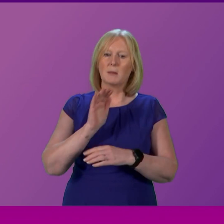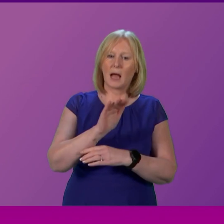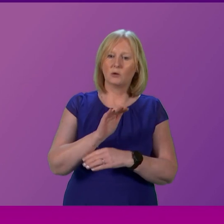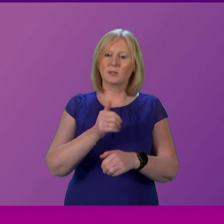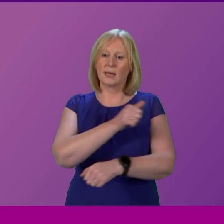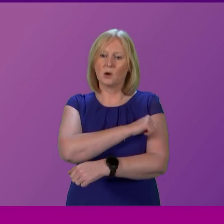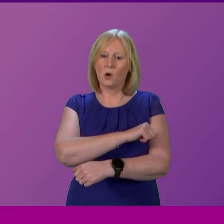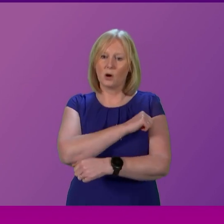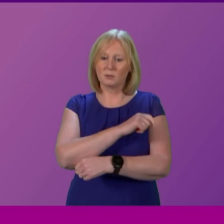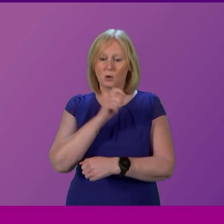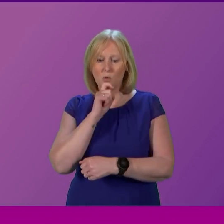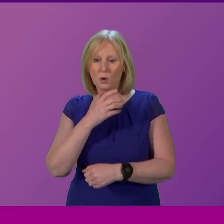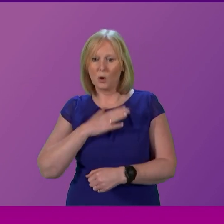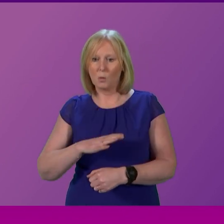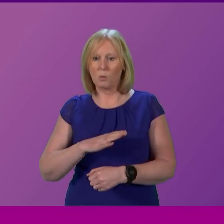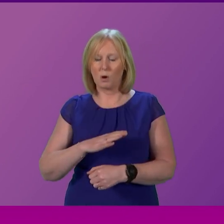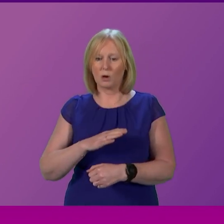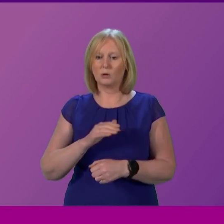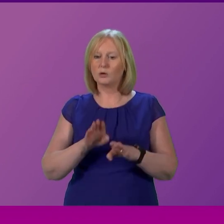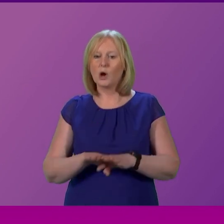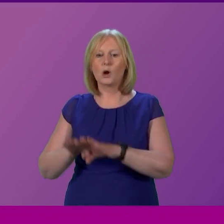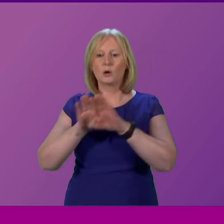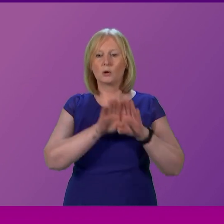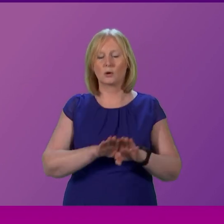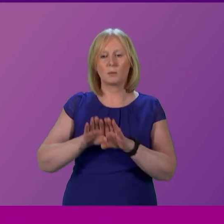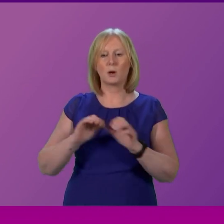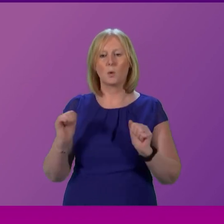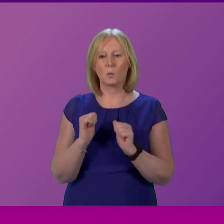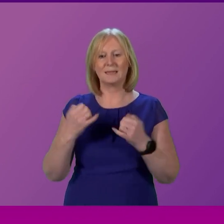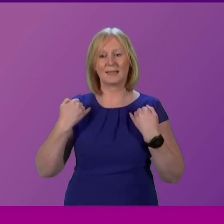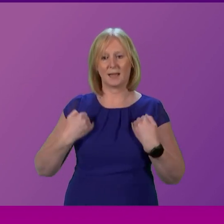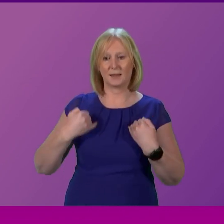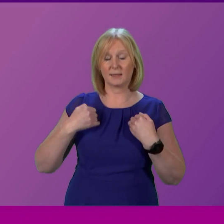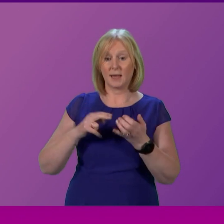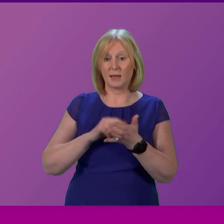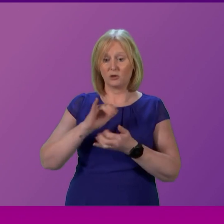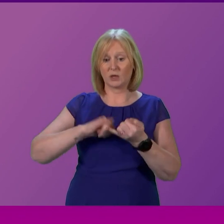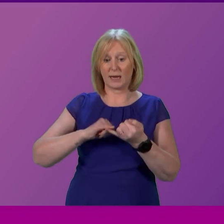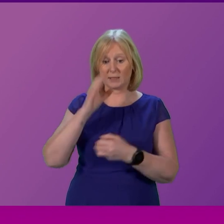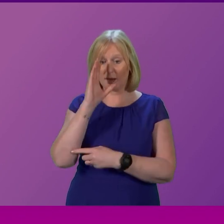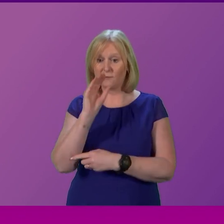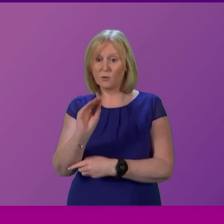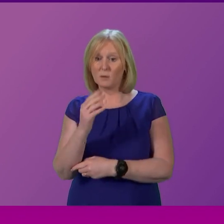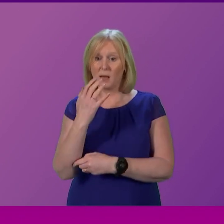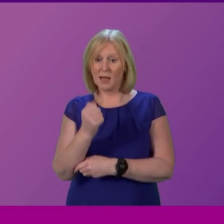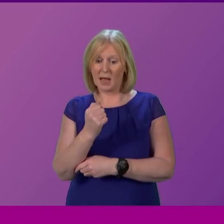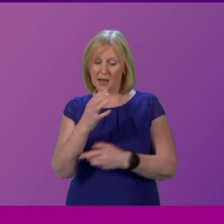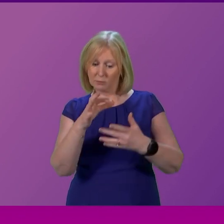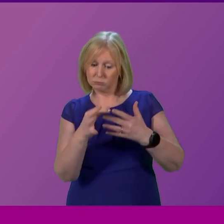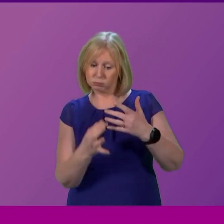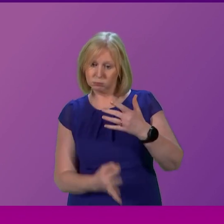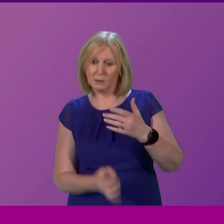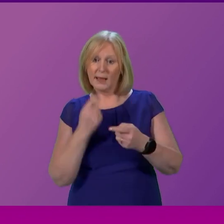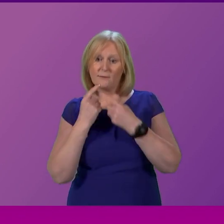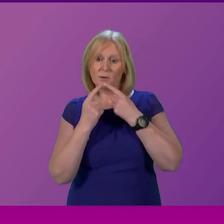seeking help with common winter illnesses. NHS Inform has self-help guides to let everybody know